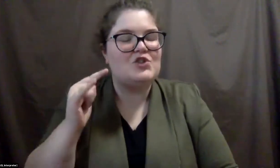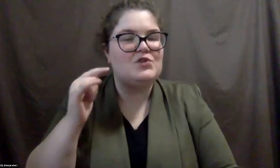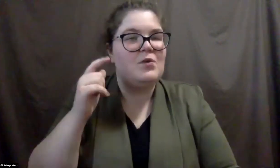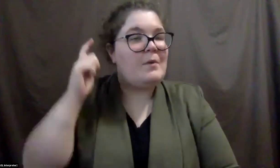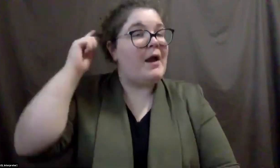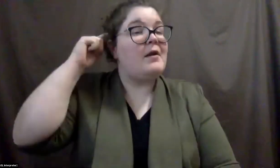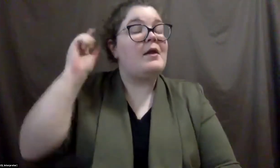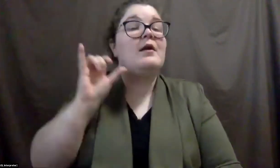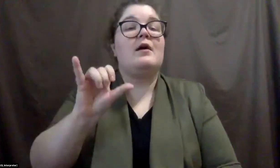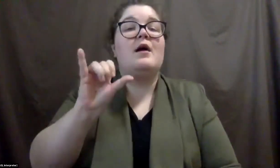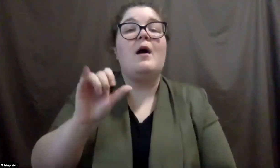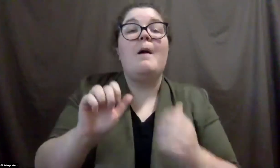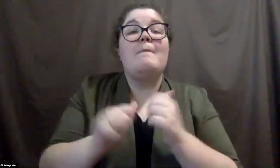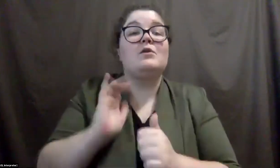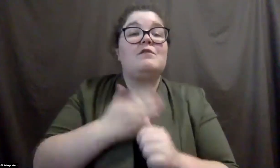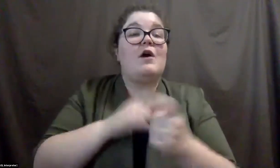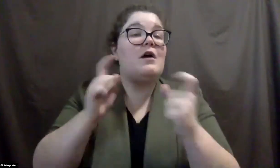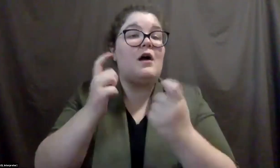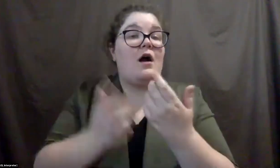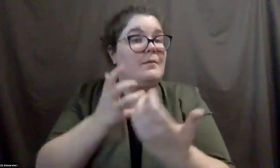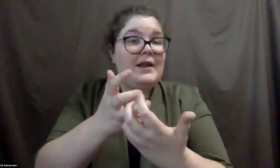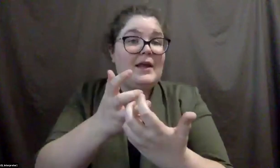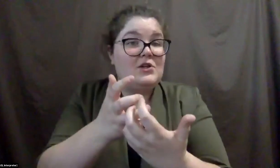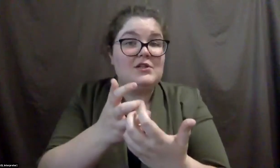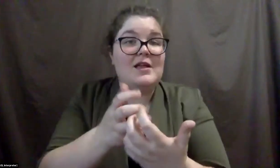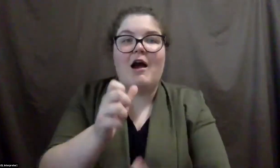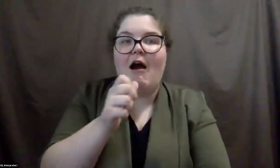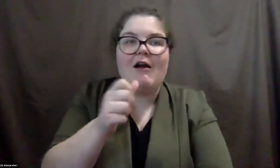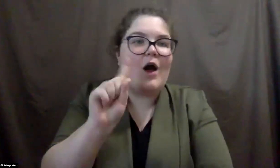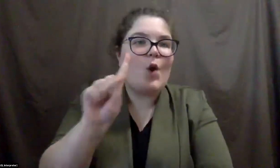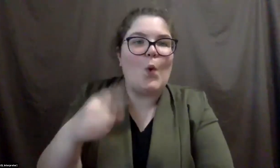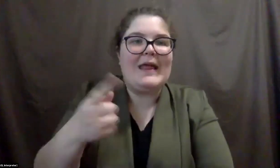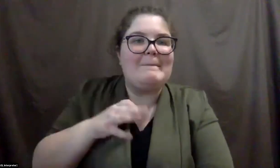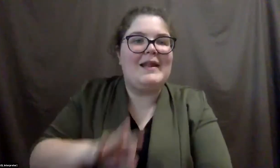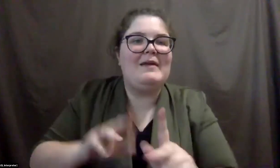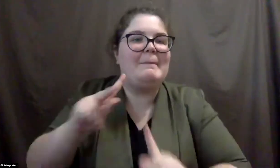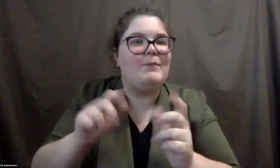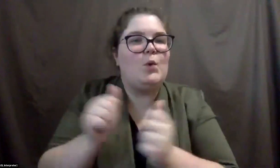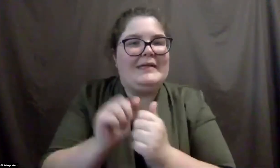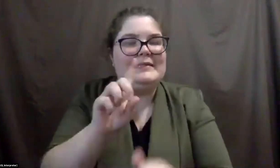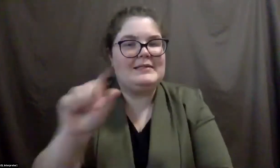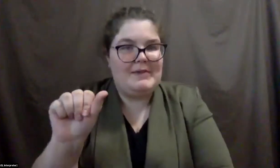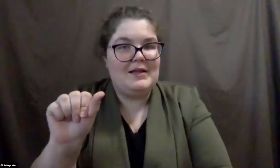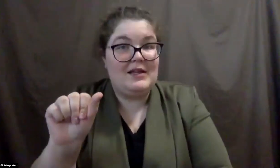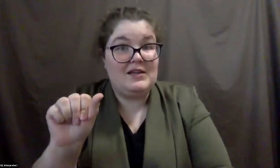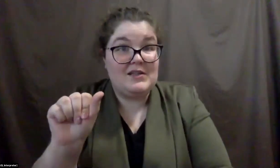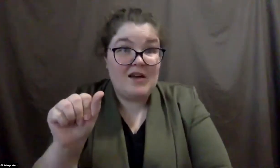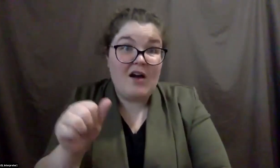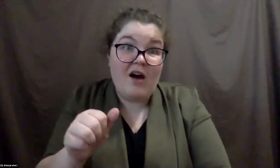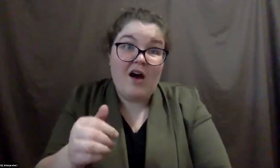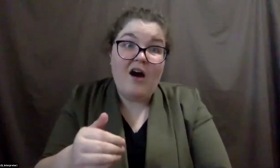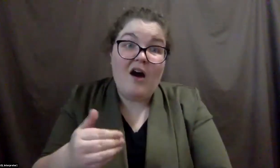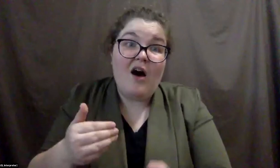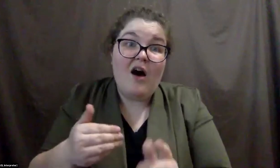saying that a lot of these accommodations, uh, aren't only going to benefit people with disabilities. Um, quite frequently they're going to benefit,